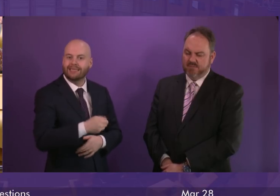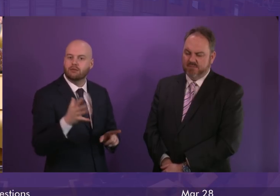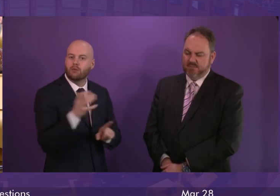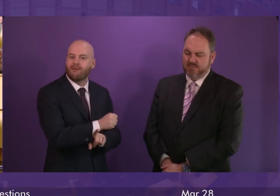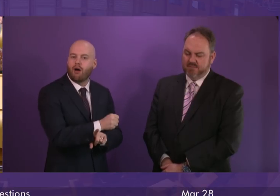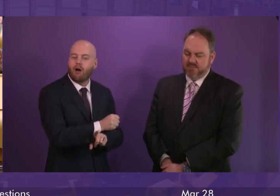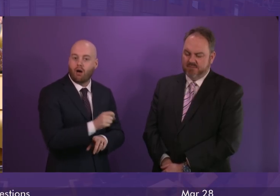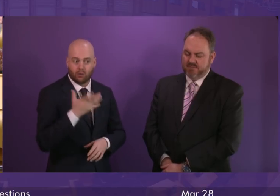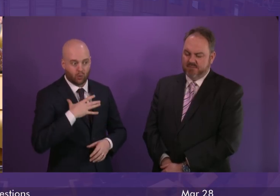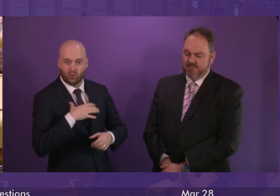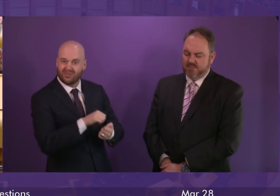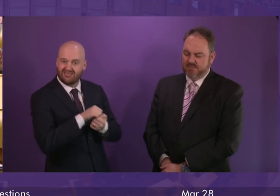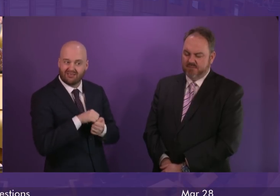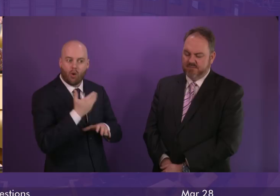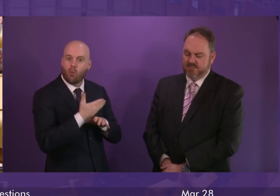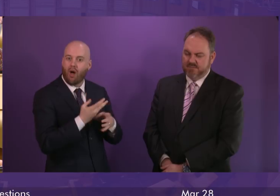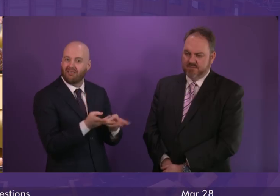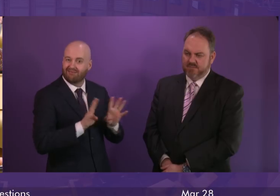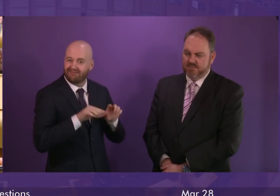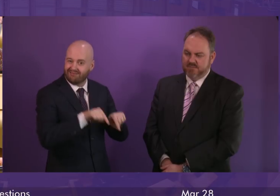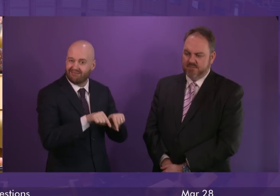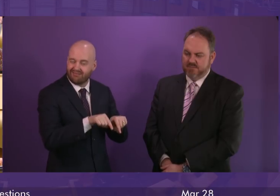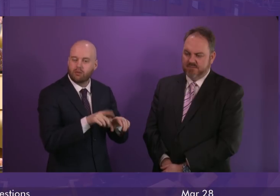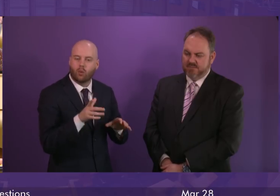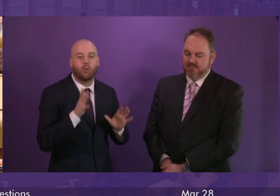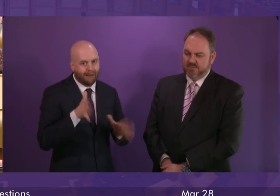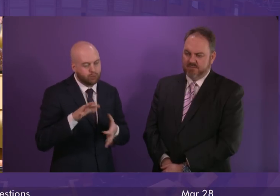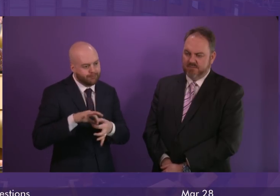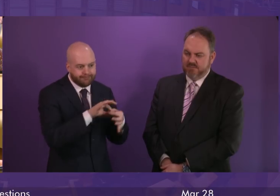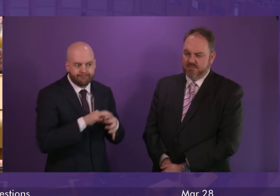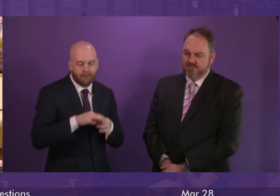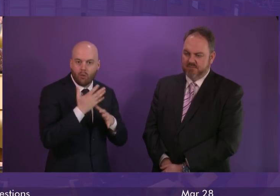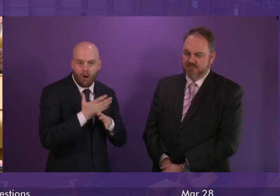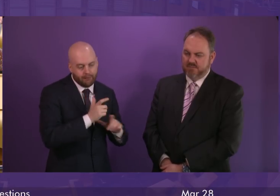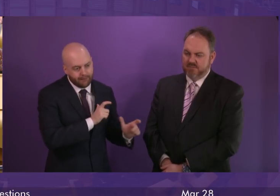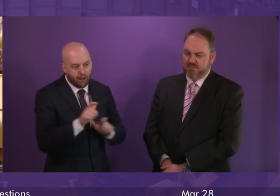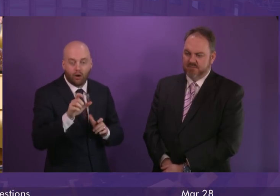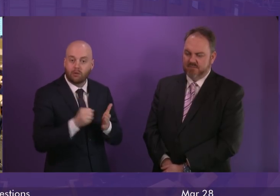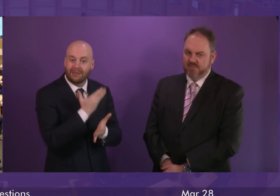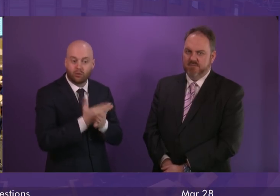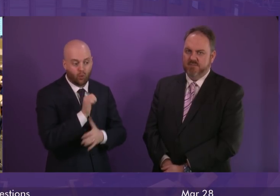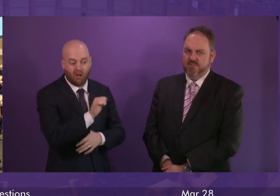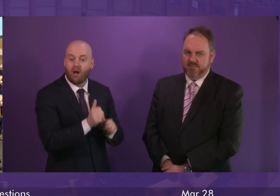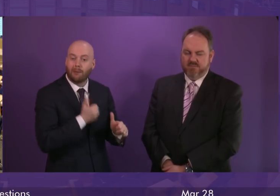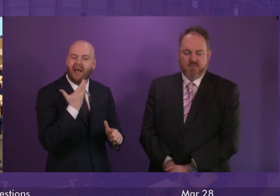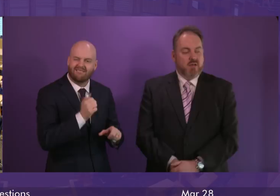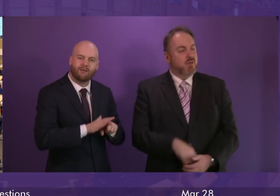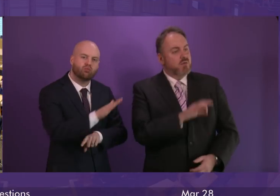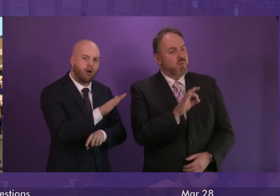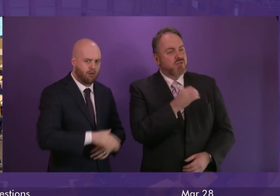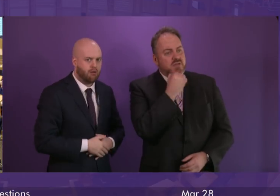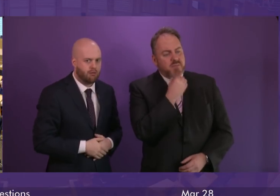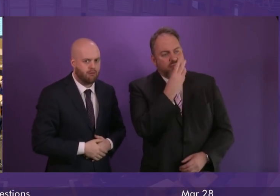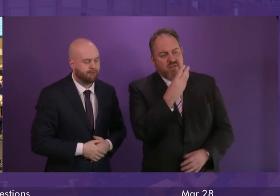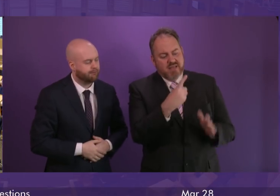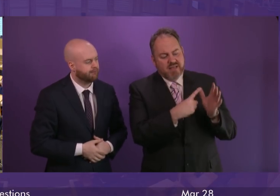that joint collective effort, which will very much continue now to make sure that Stony Wood Mill does have a very positive future. Question number three,